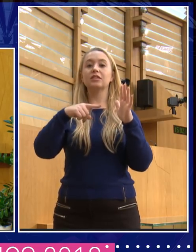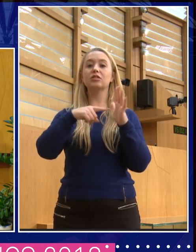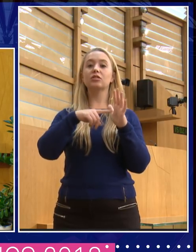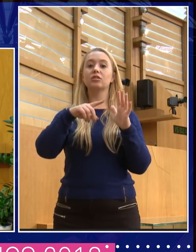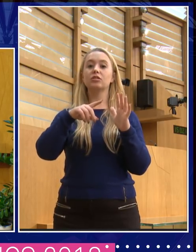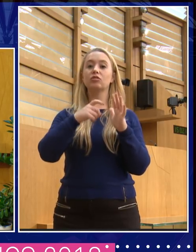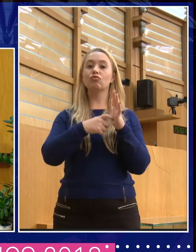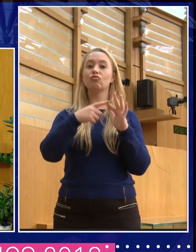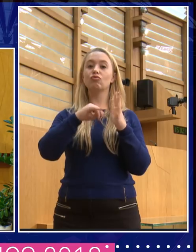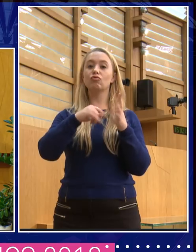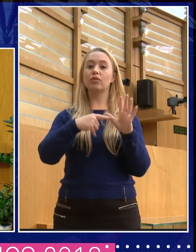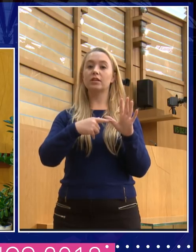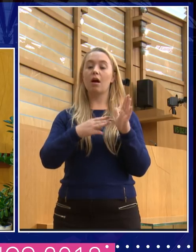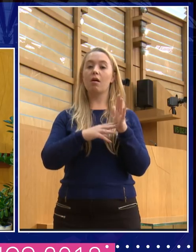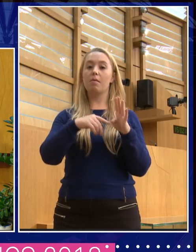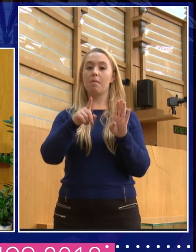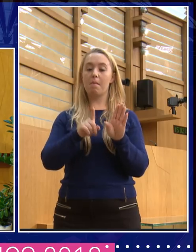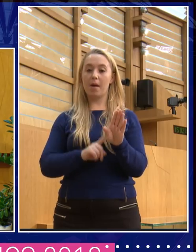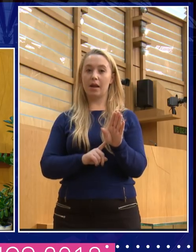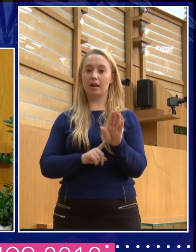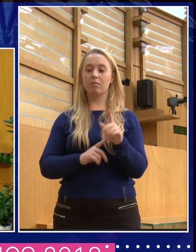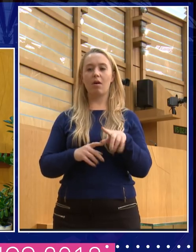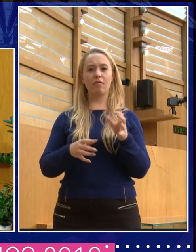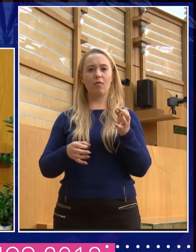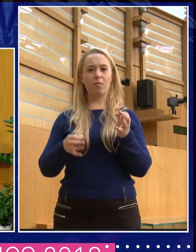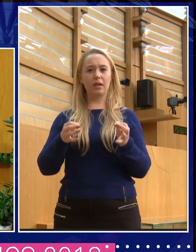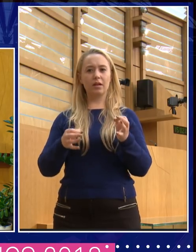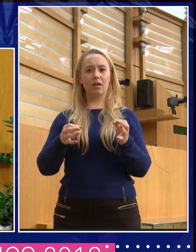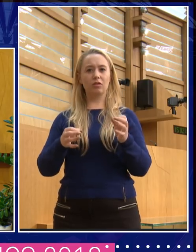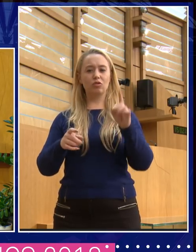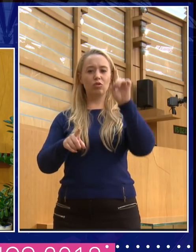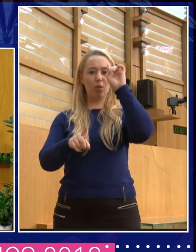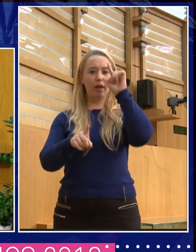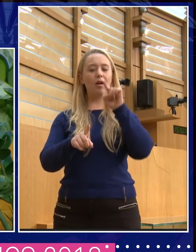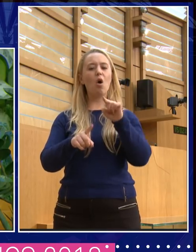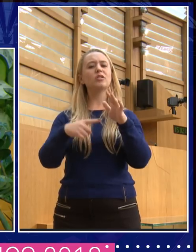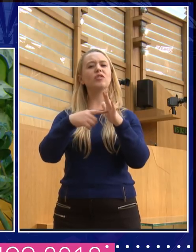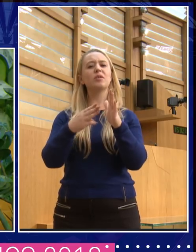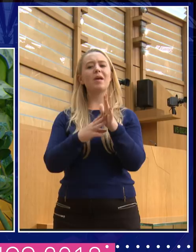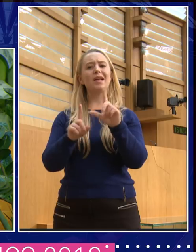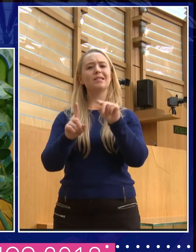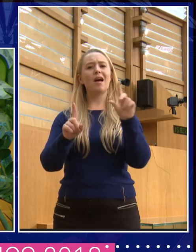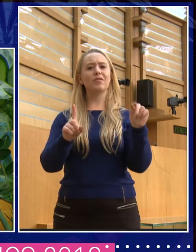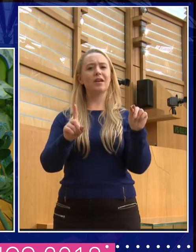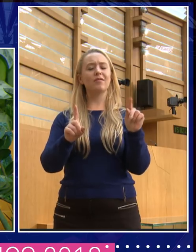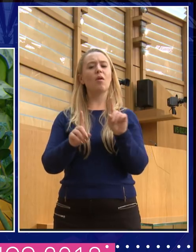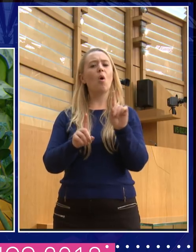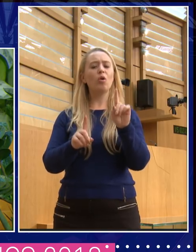perspective, do you see her as a conservative or do you see her as a woman prime minister? So when she, when she danced onto the stage, well,